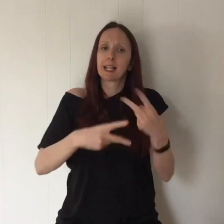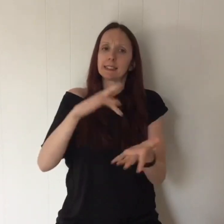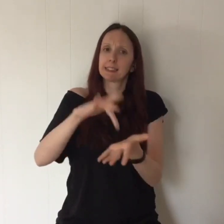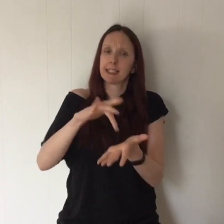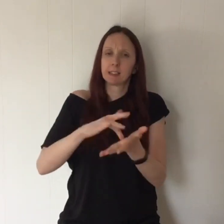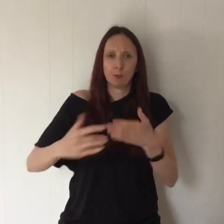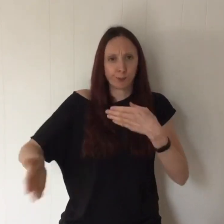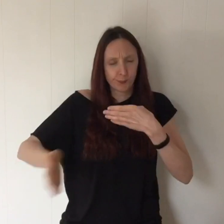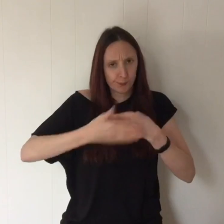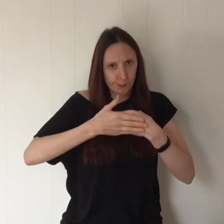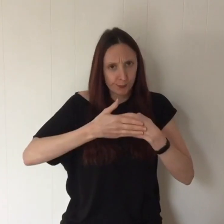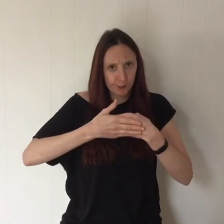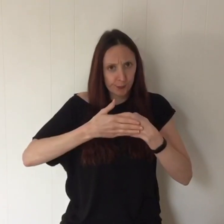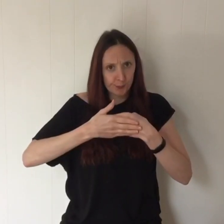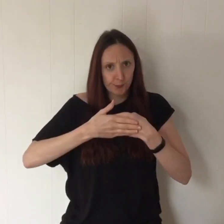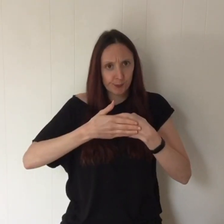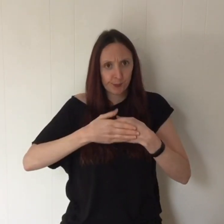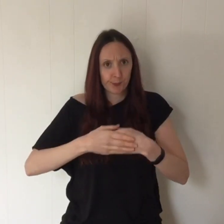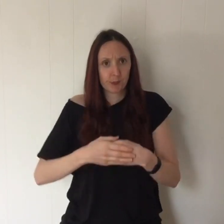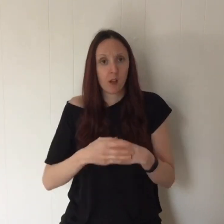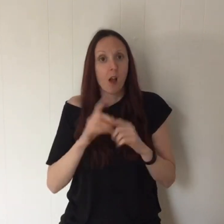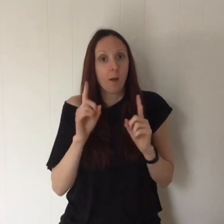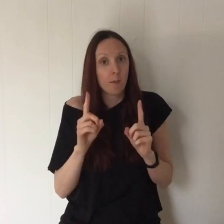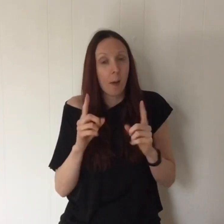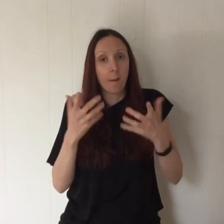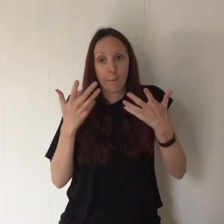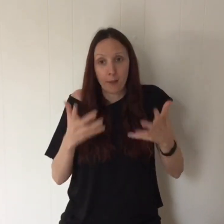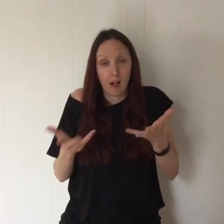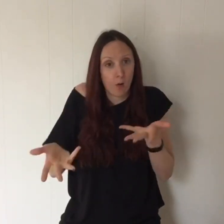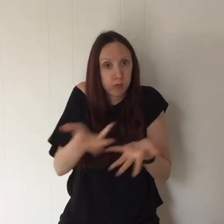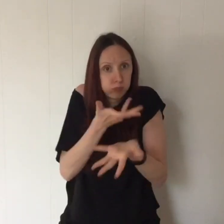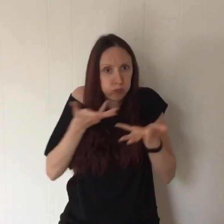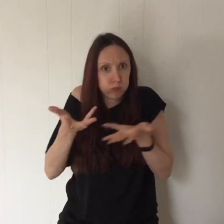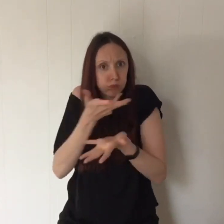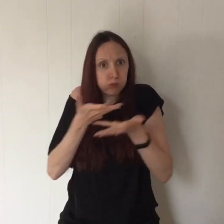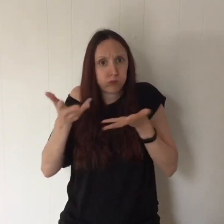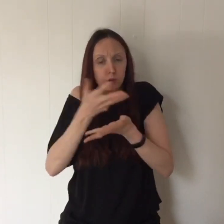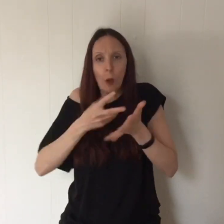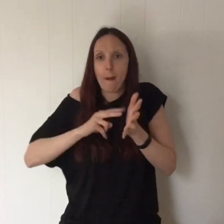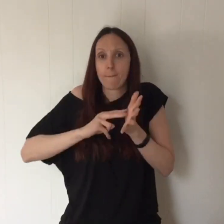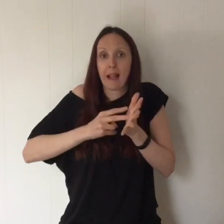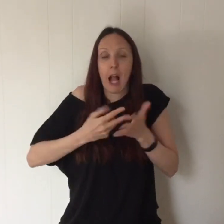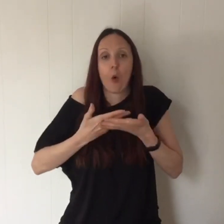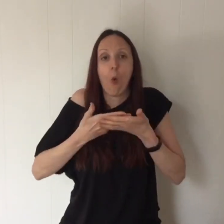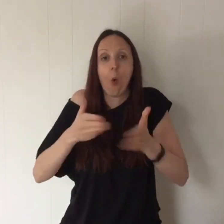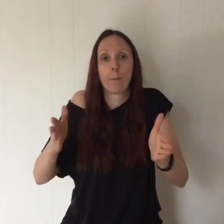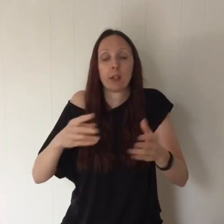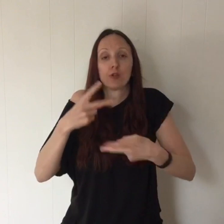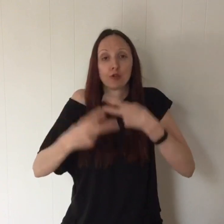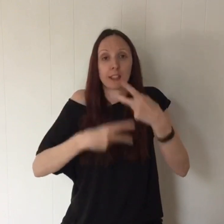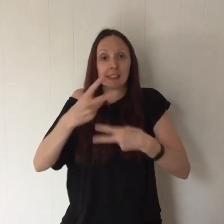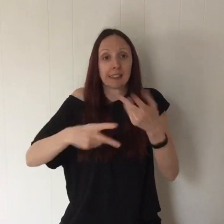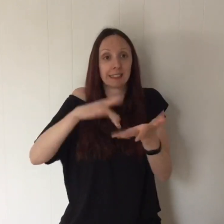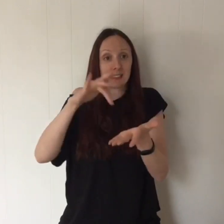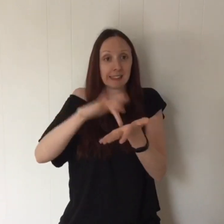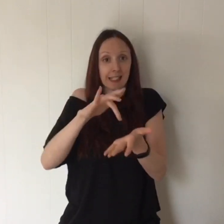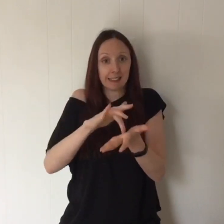Our recycling centres are currently closed, however, we are developing plans to reopen our